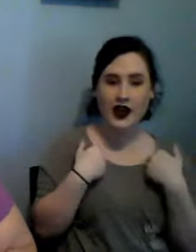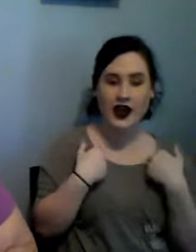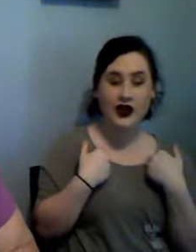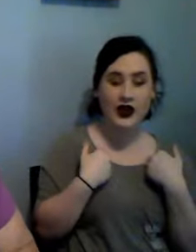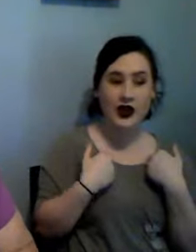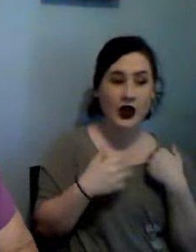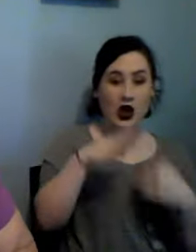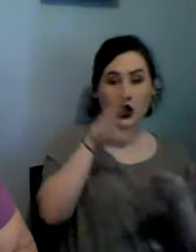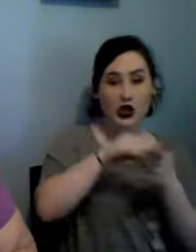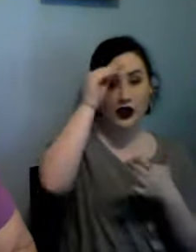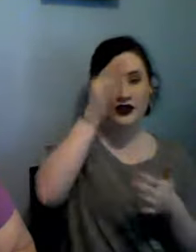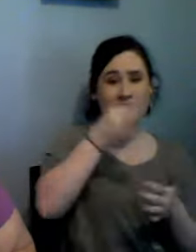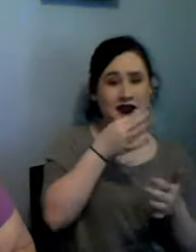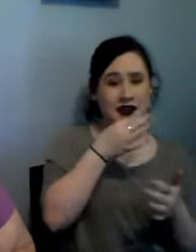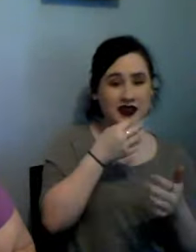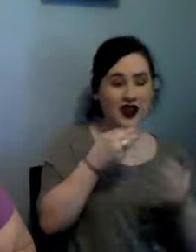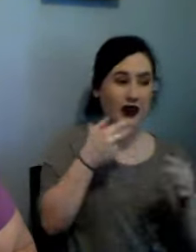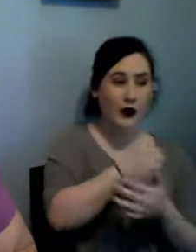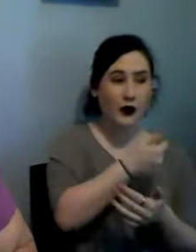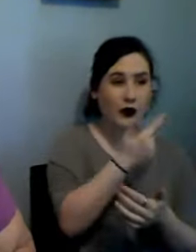I'm not drinking anything but coke